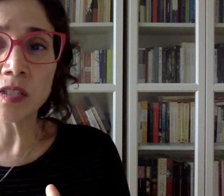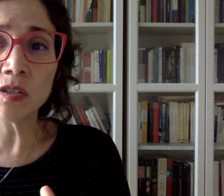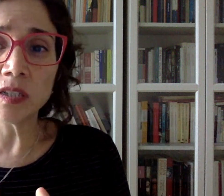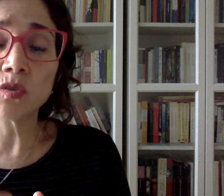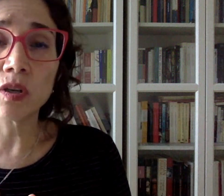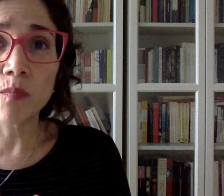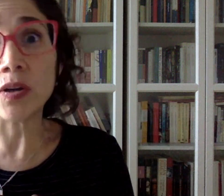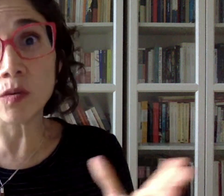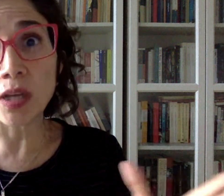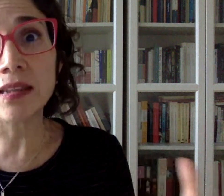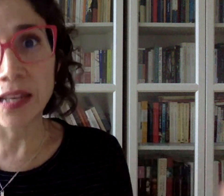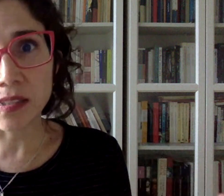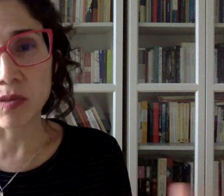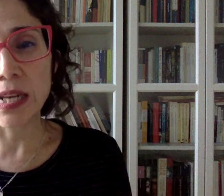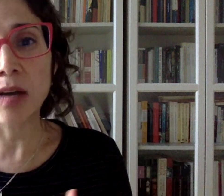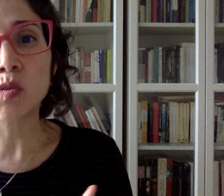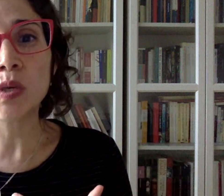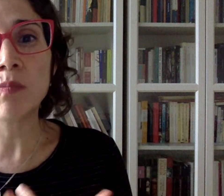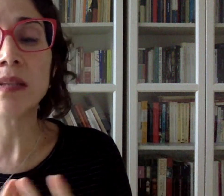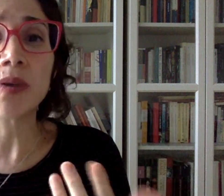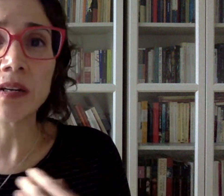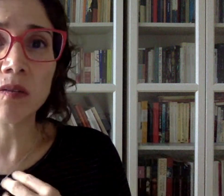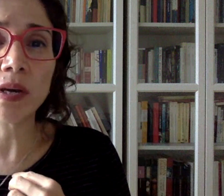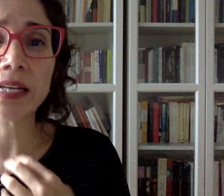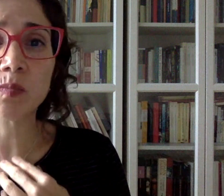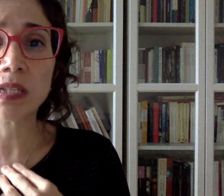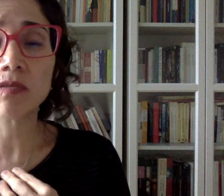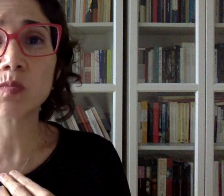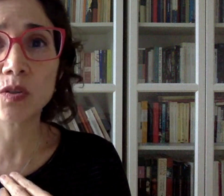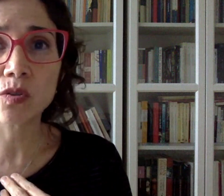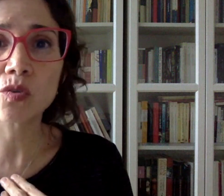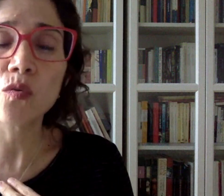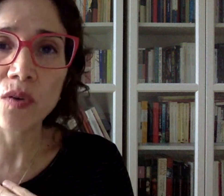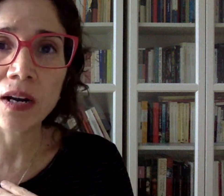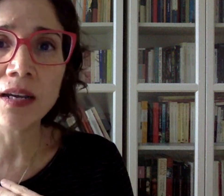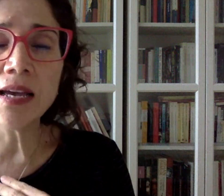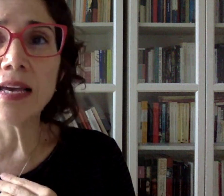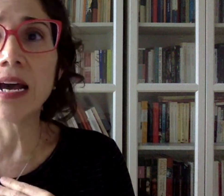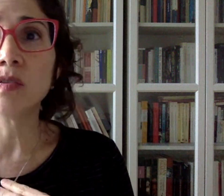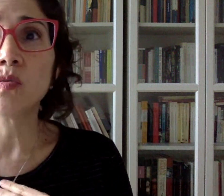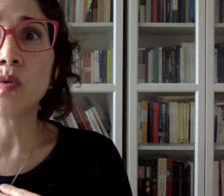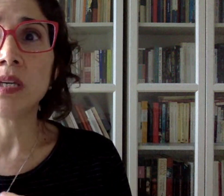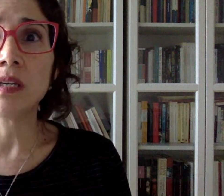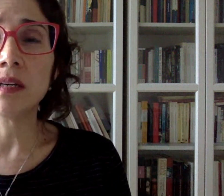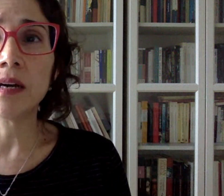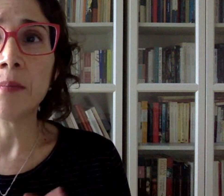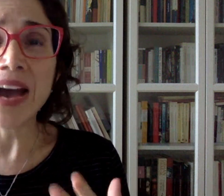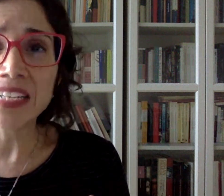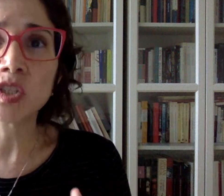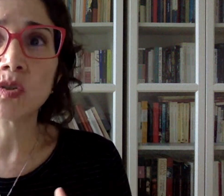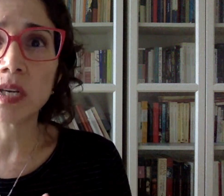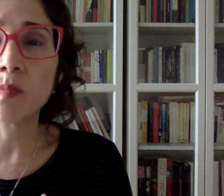And also then to talk about what next, right? How do we build better? What has been the response so far? And how do we